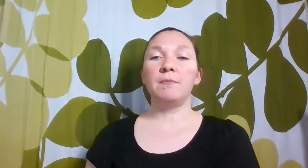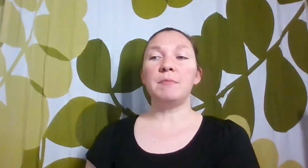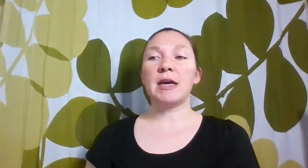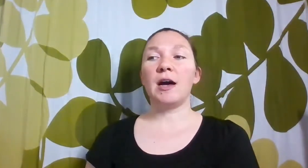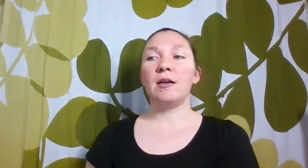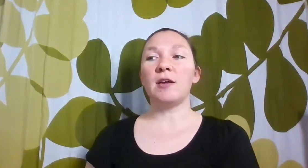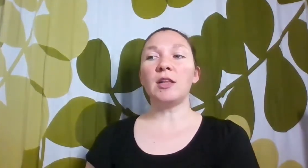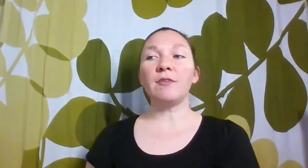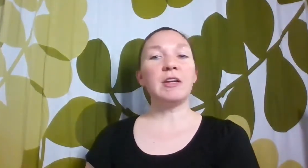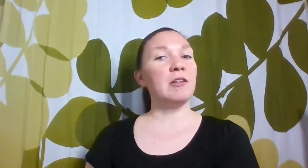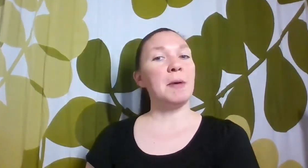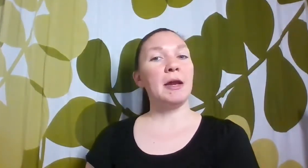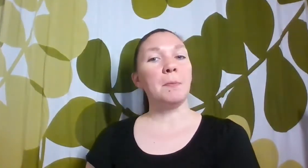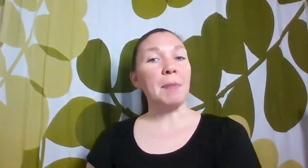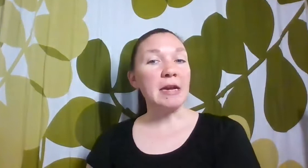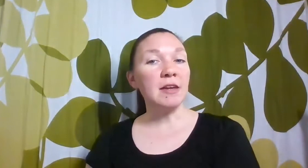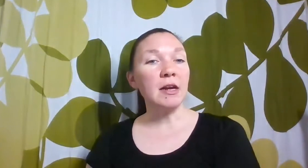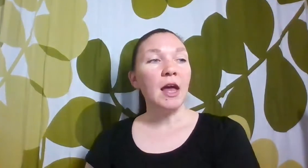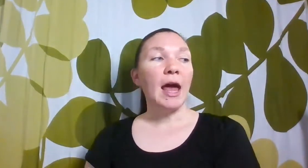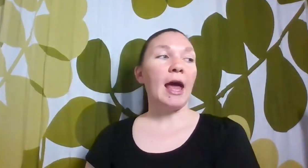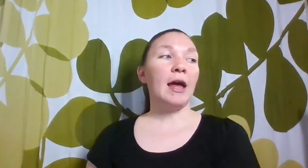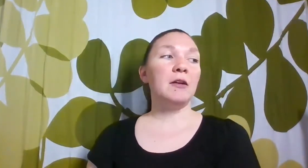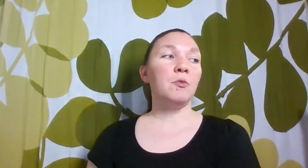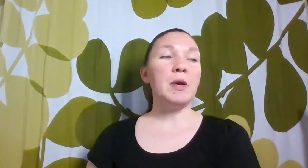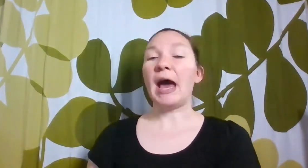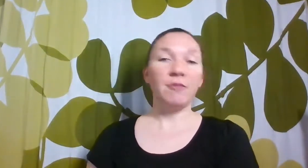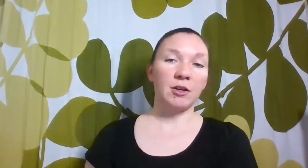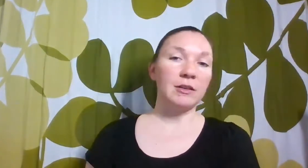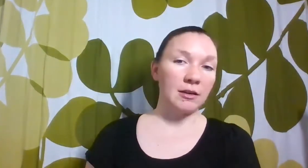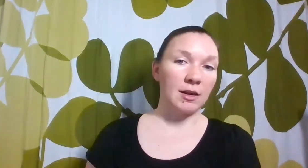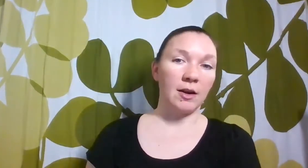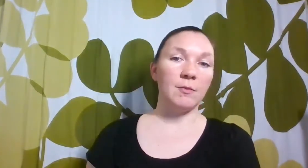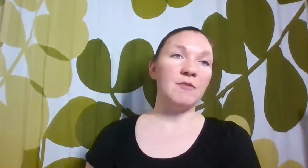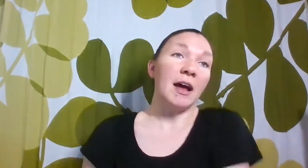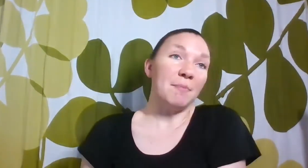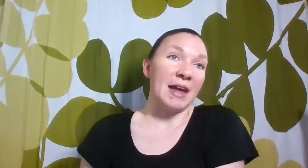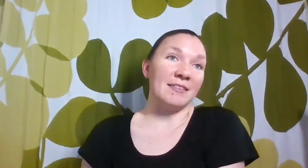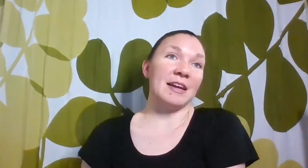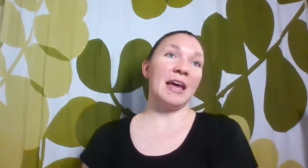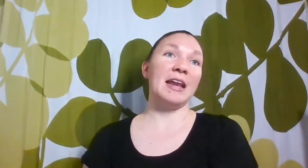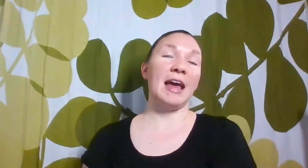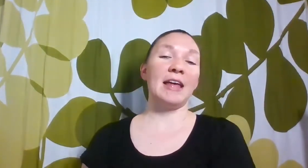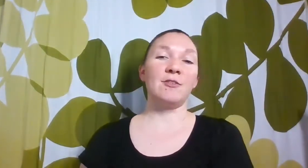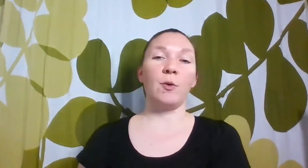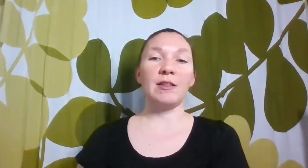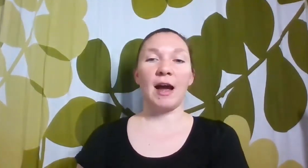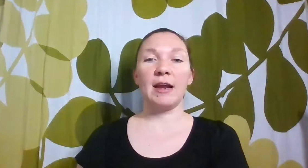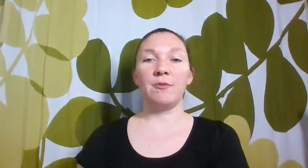Because a lot of it has been painting. And we have acrylics here and we've done painting. And so it's kind of